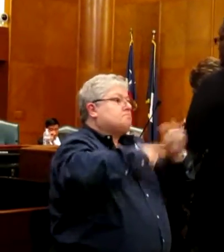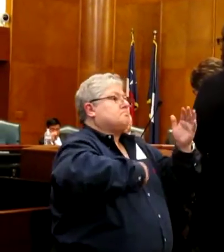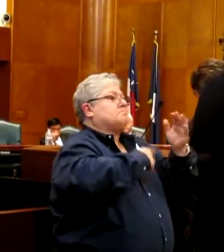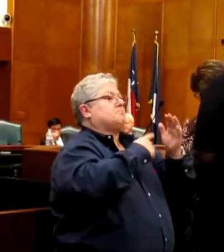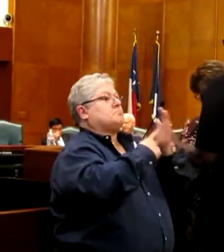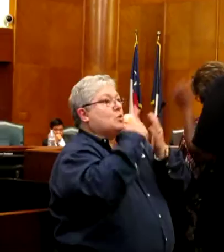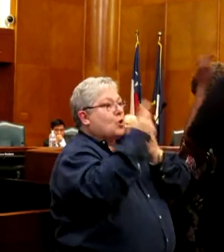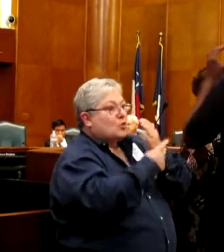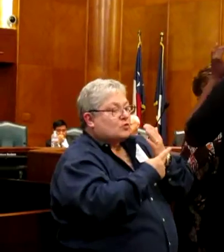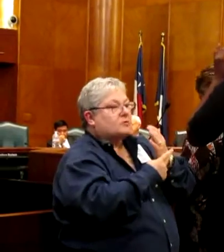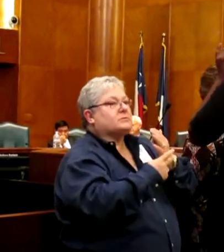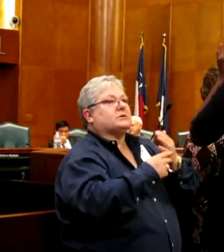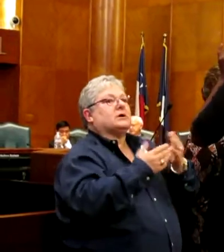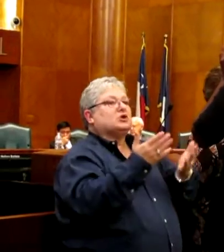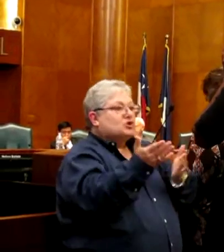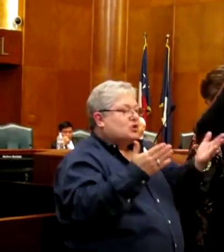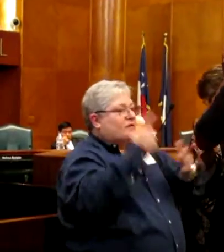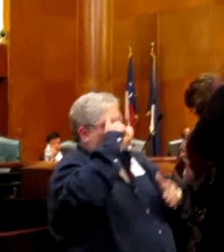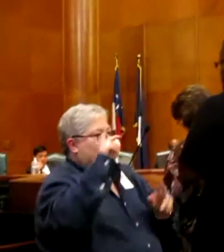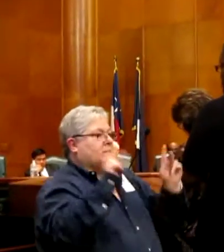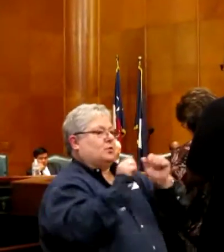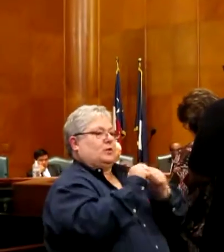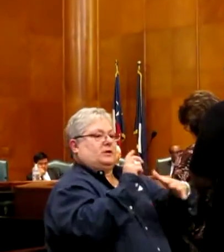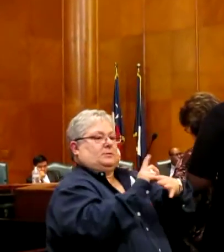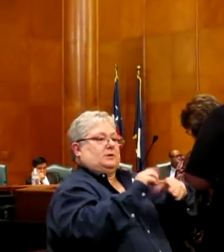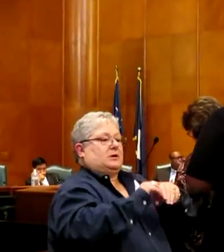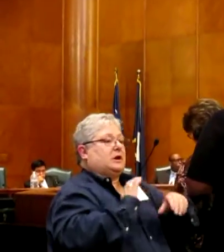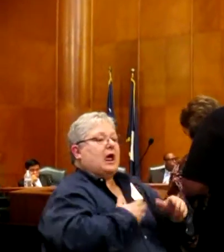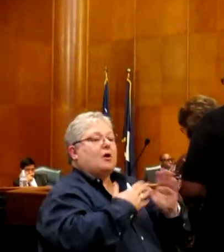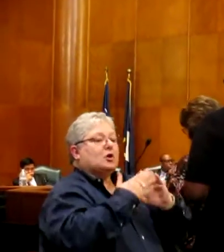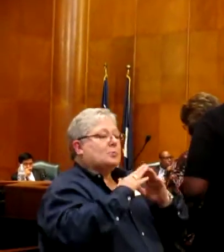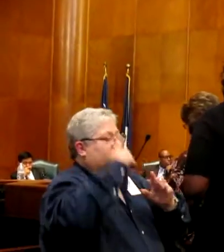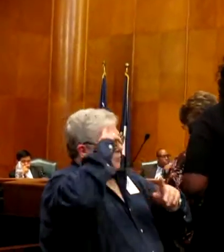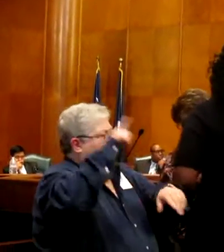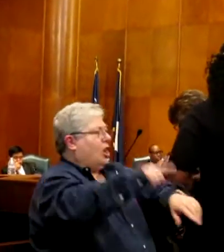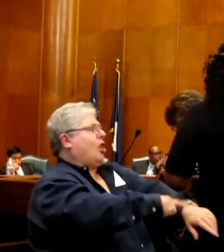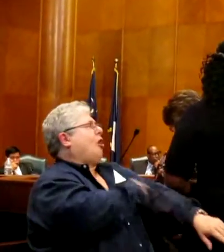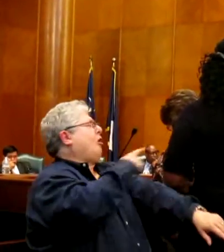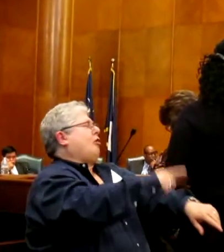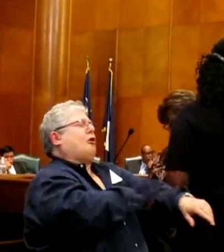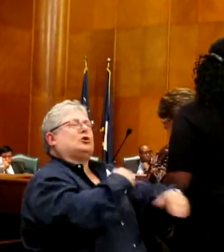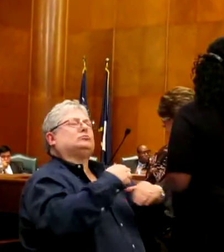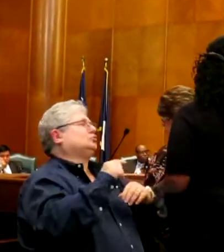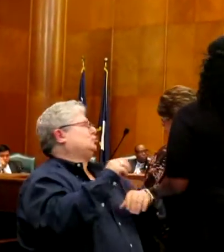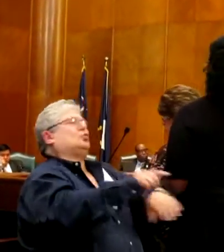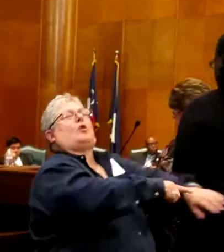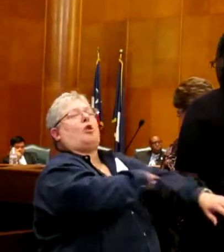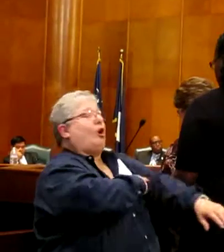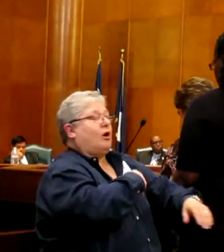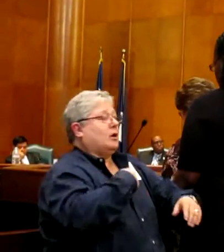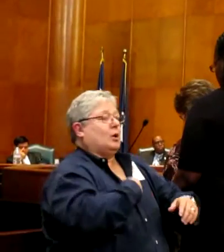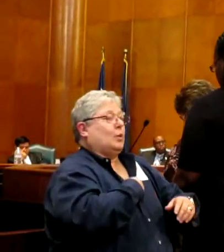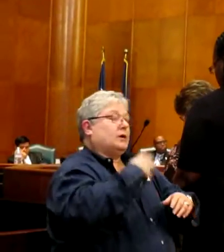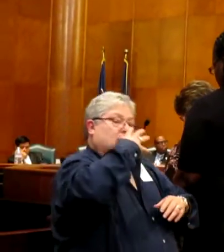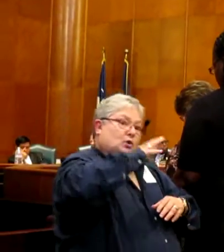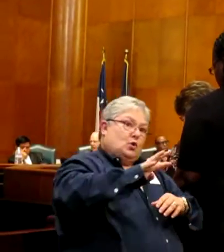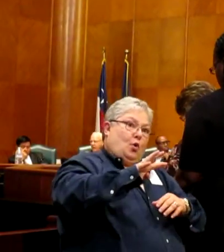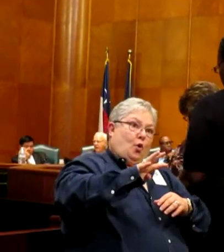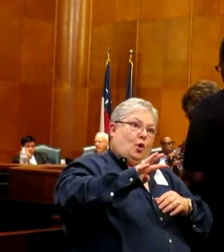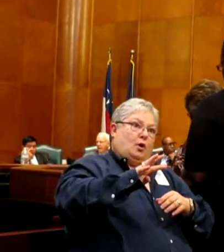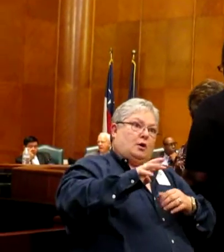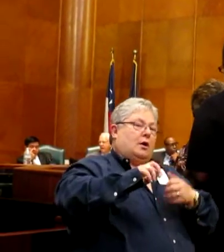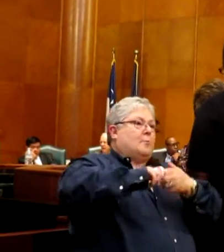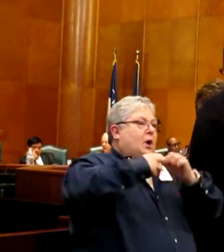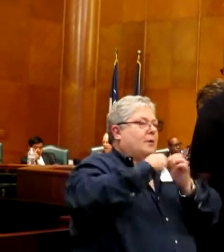individuals with developmental disabilities in our community. For too long, we've ignored the issues that this population faces in a